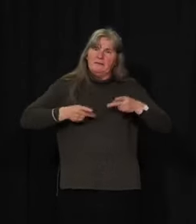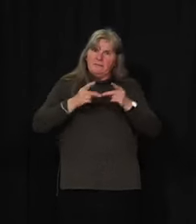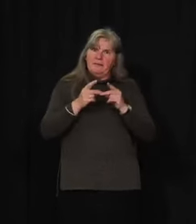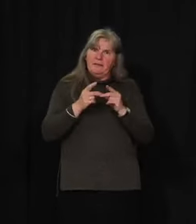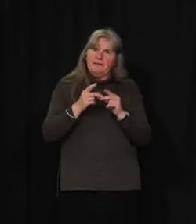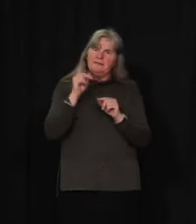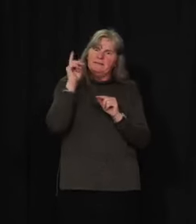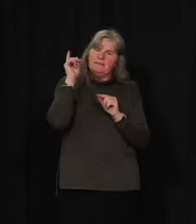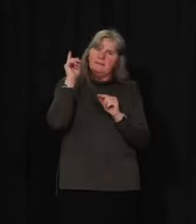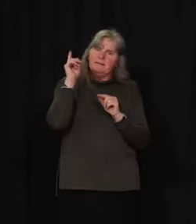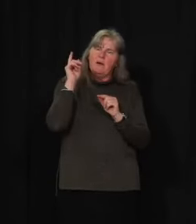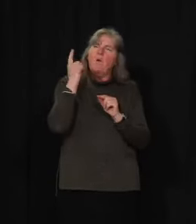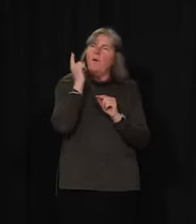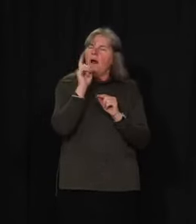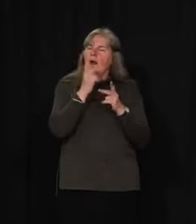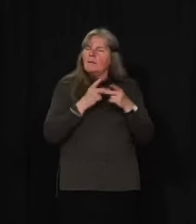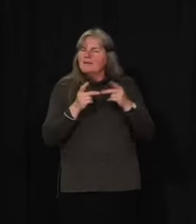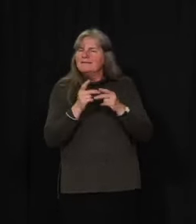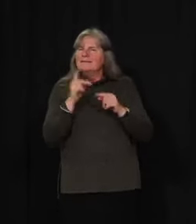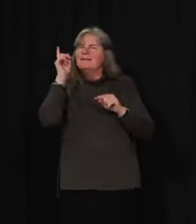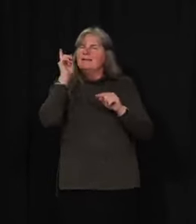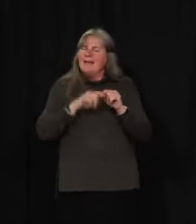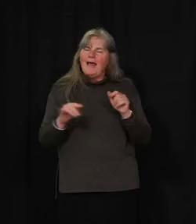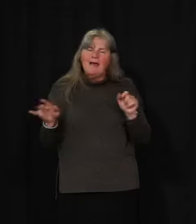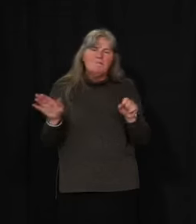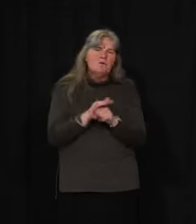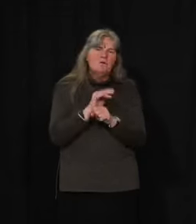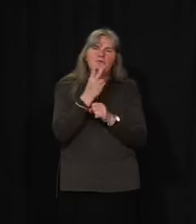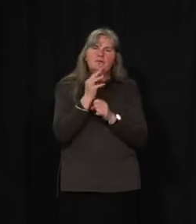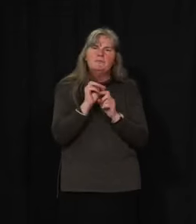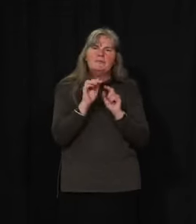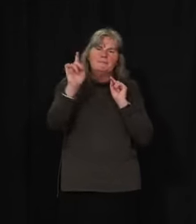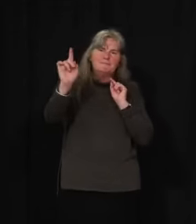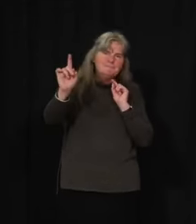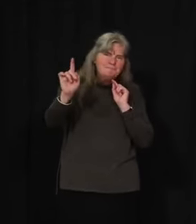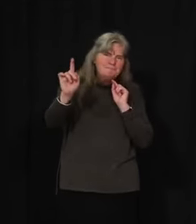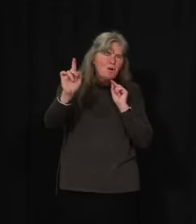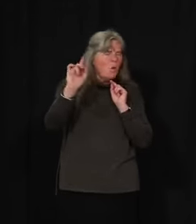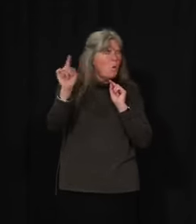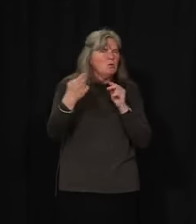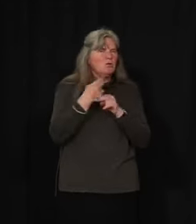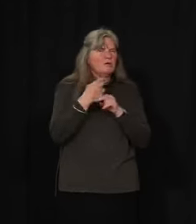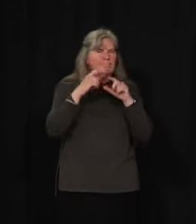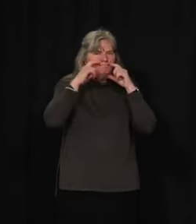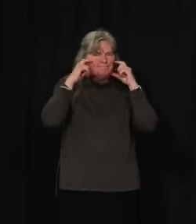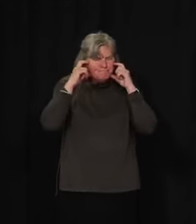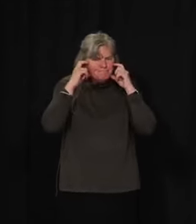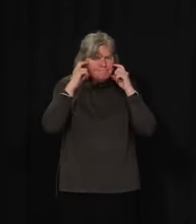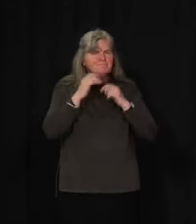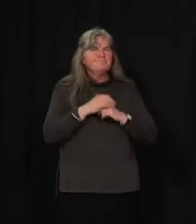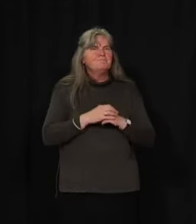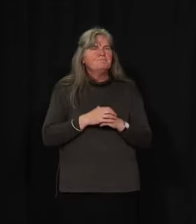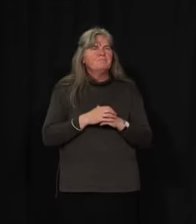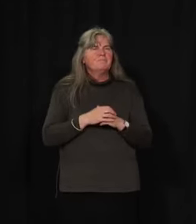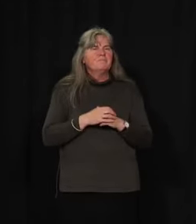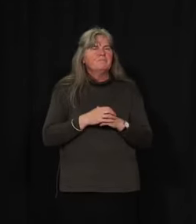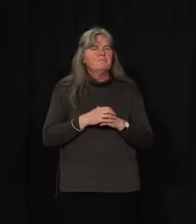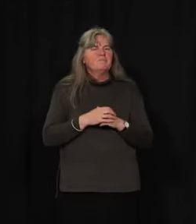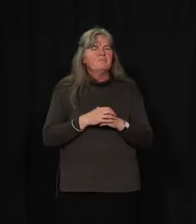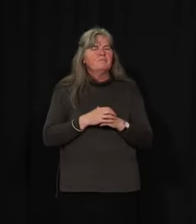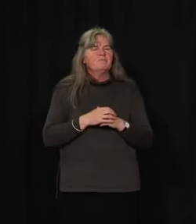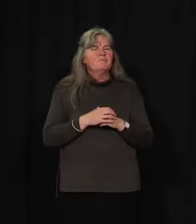in our jurisdiction, and that's why I'm not actively recommending masks. Based on our epidemiology and